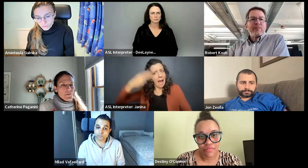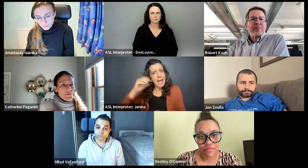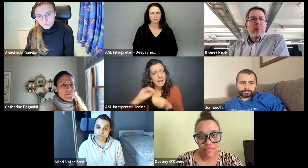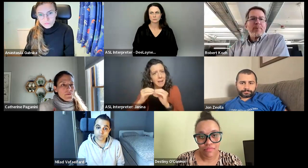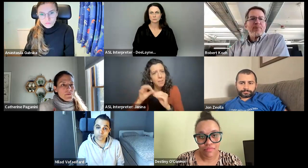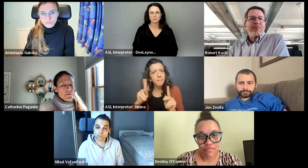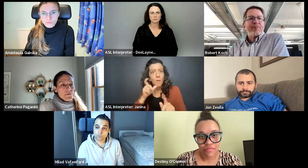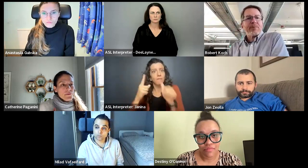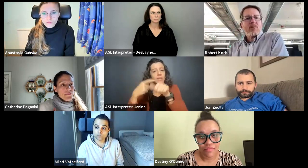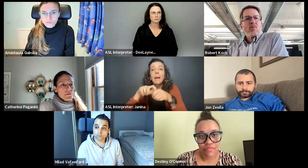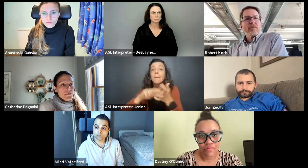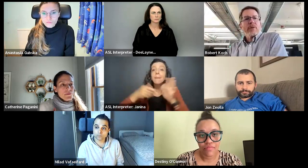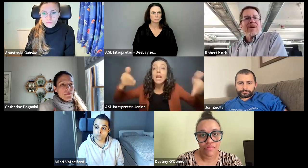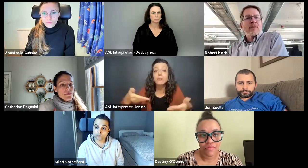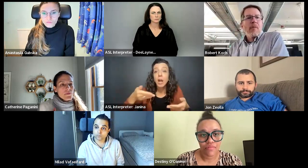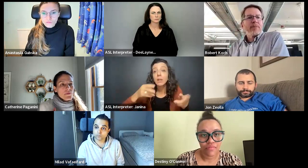yes?